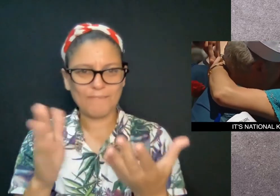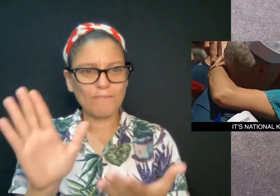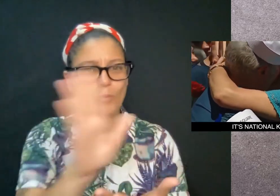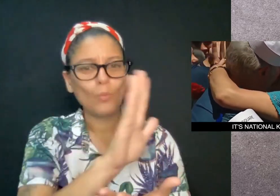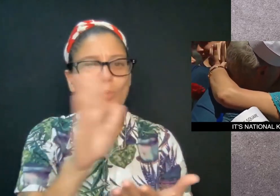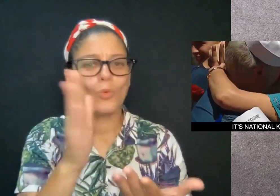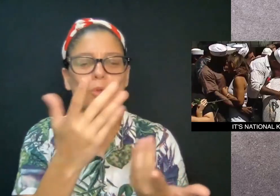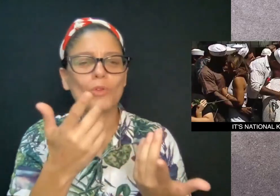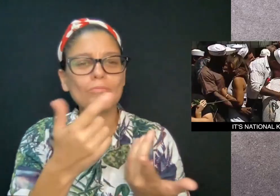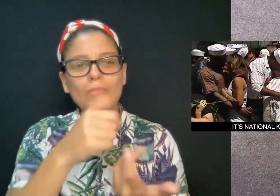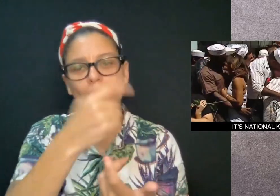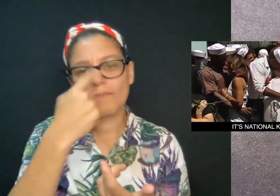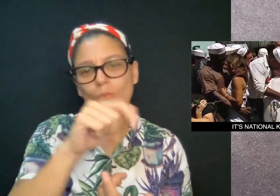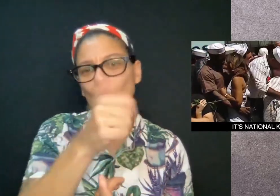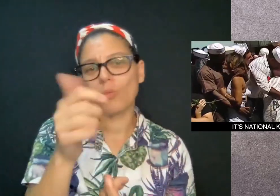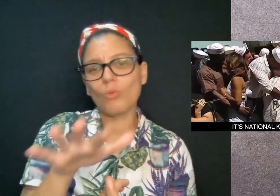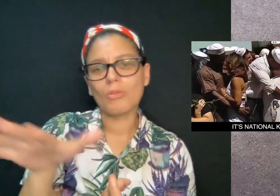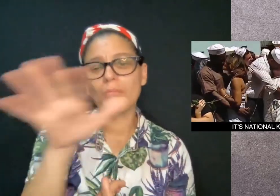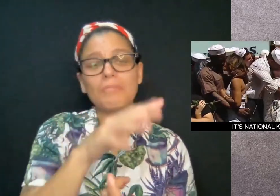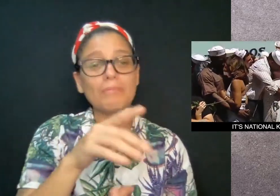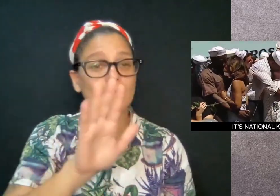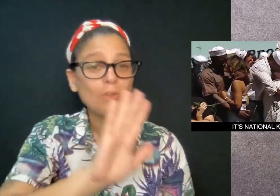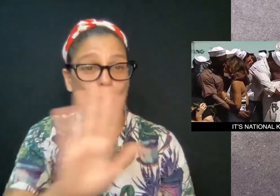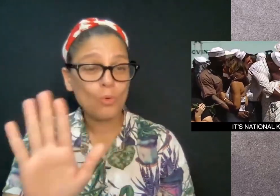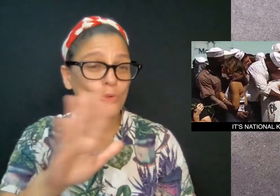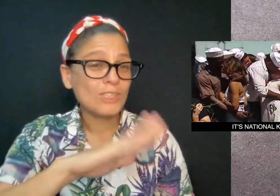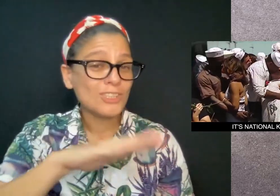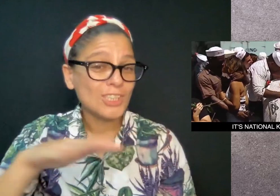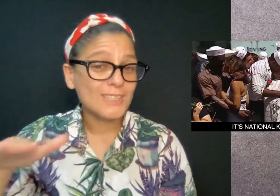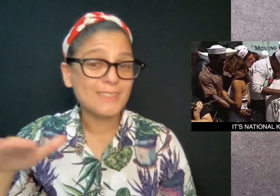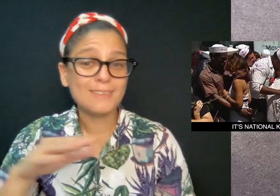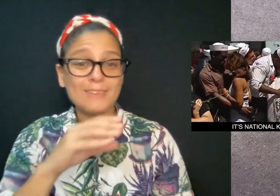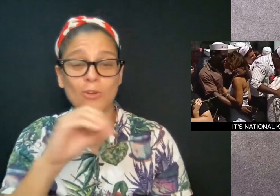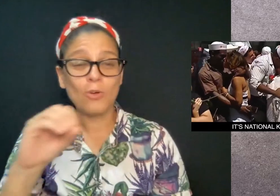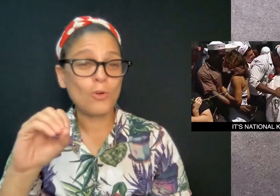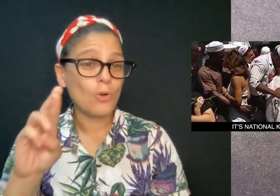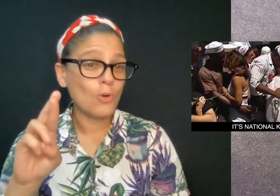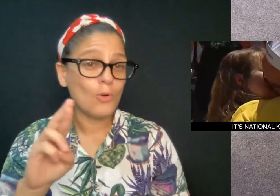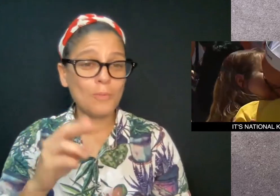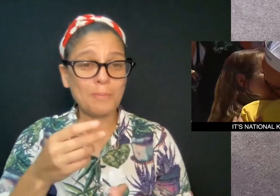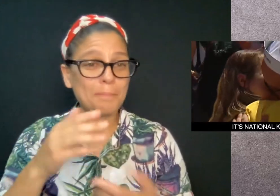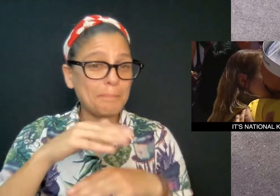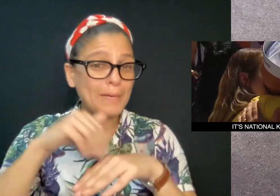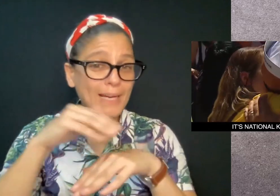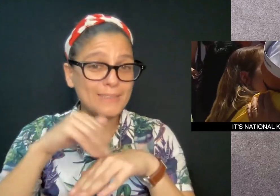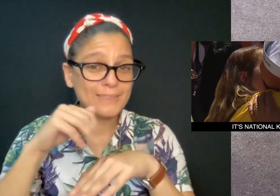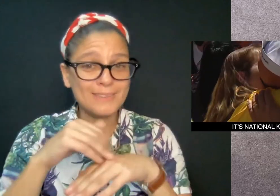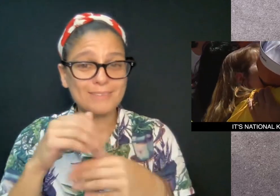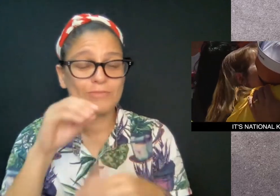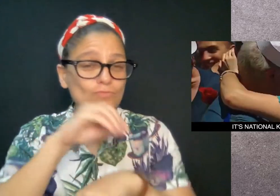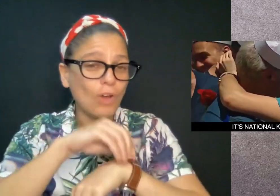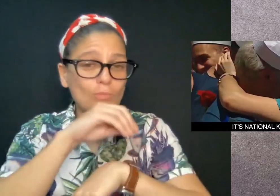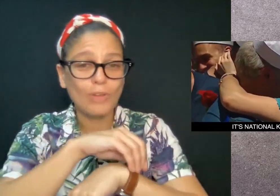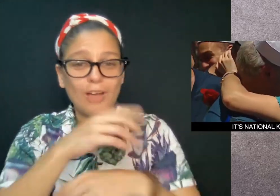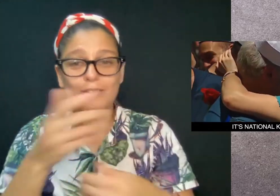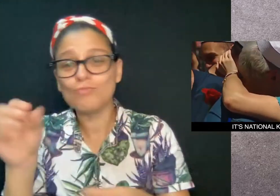To celebrate, you could give your significant other, your children, or your pets